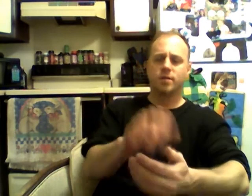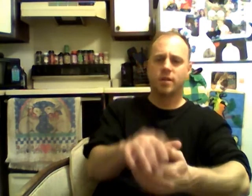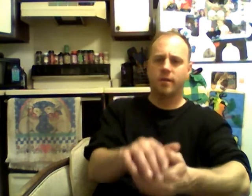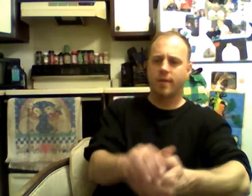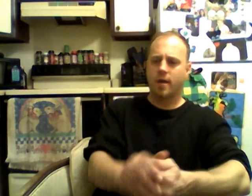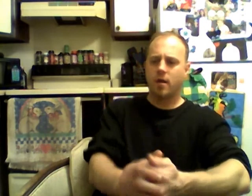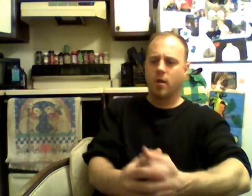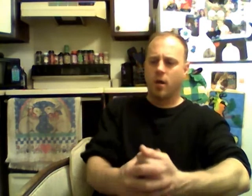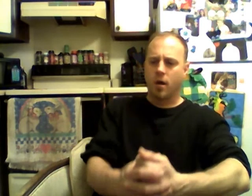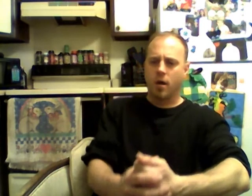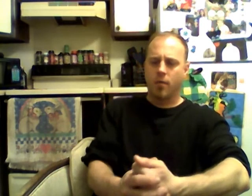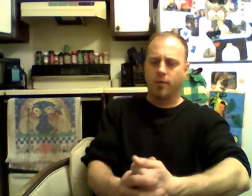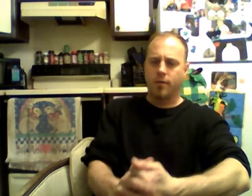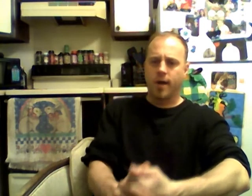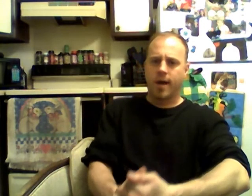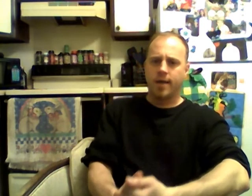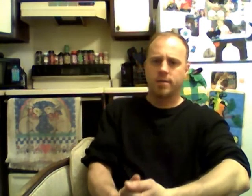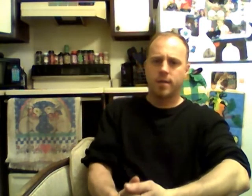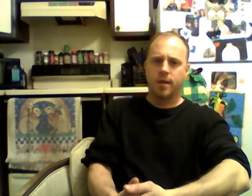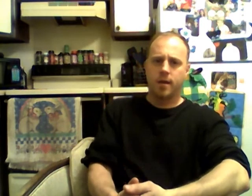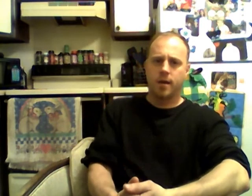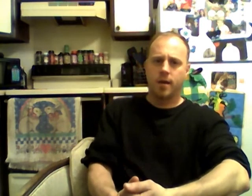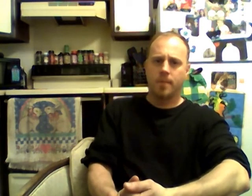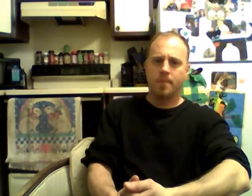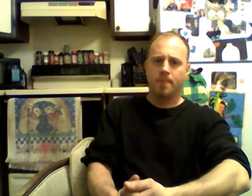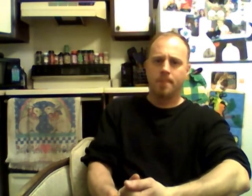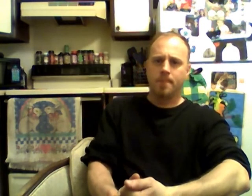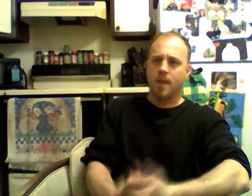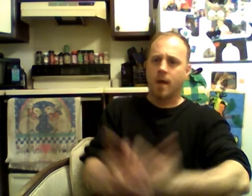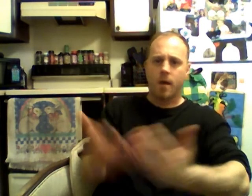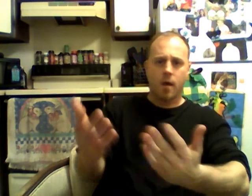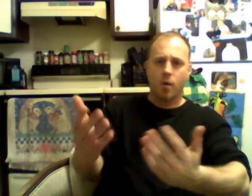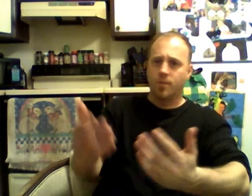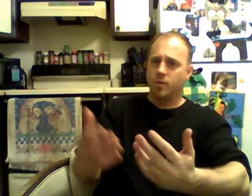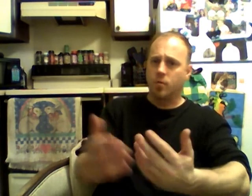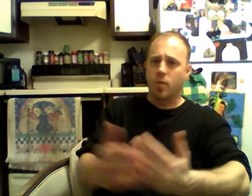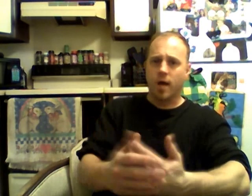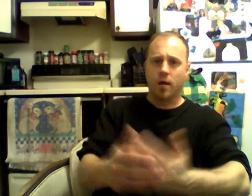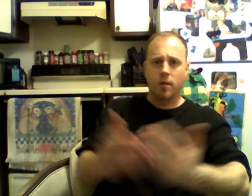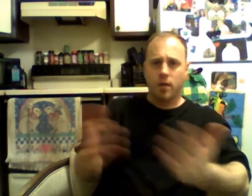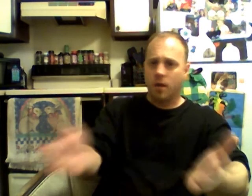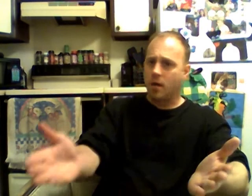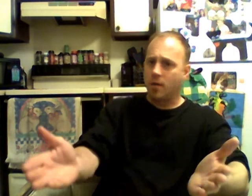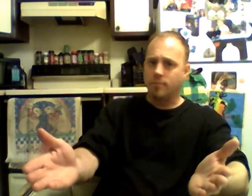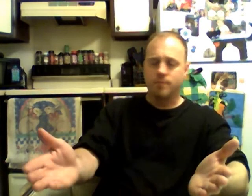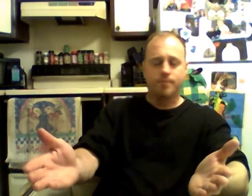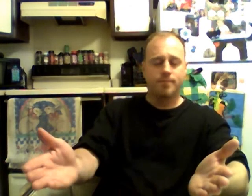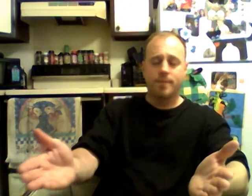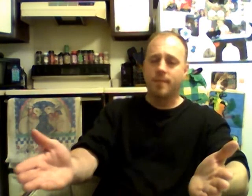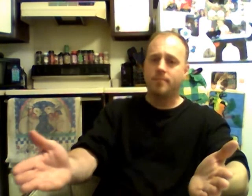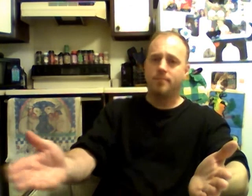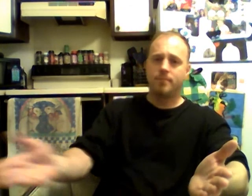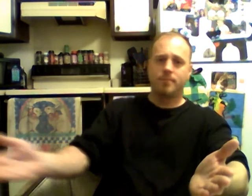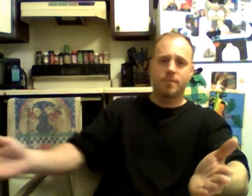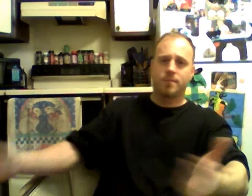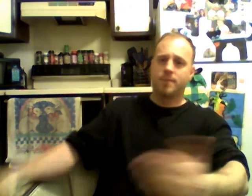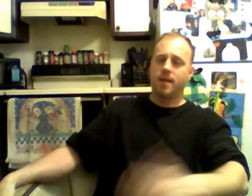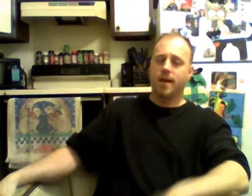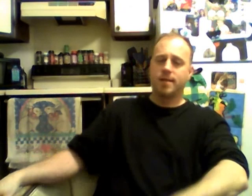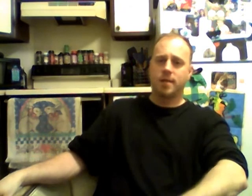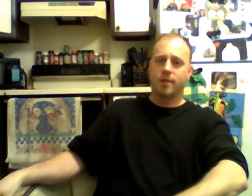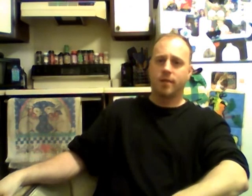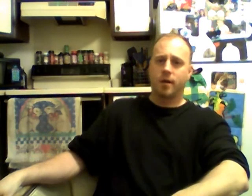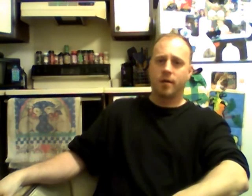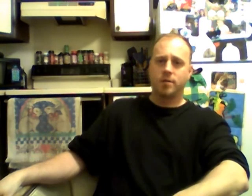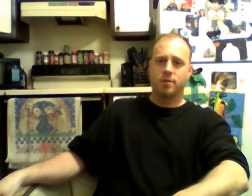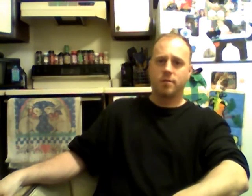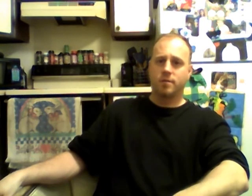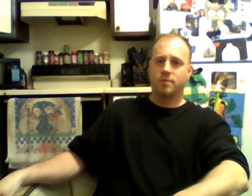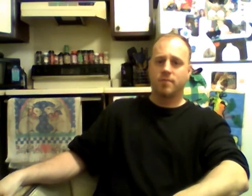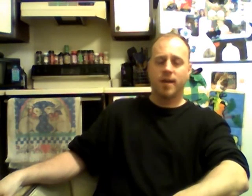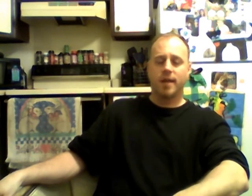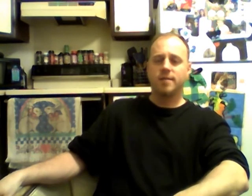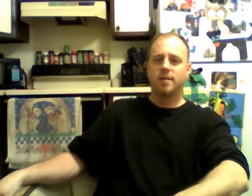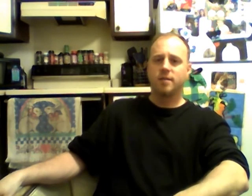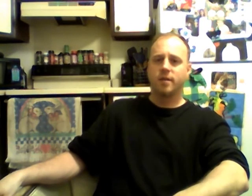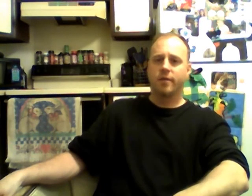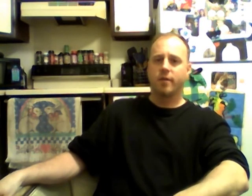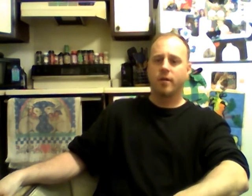to share that uh with you guys and um yeah i hope you're well um be be nice out there just just be nice to each other